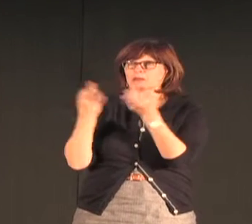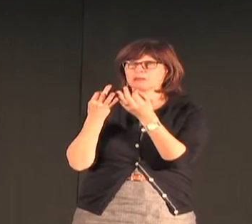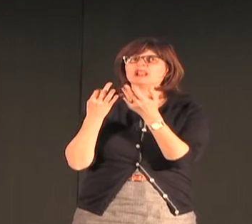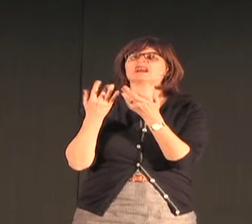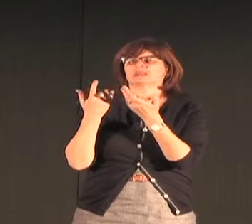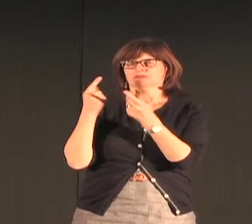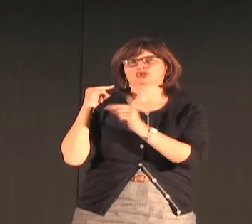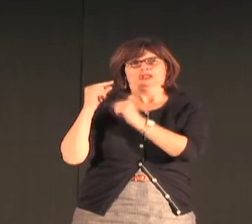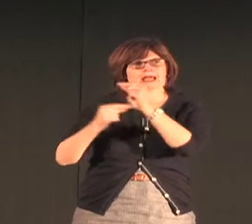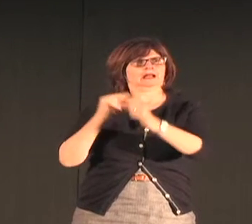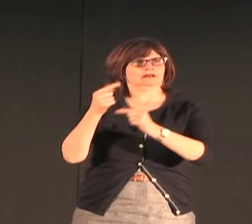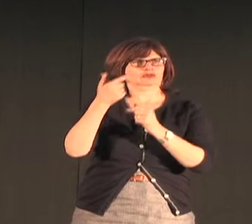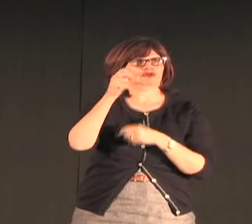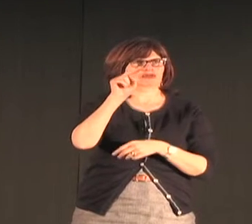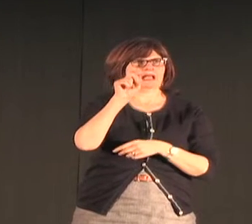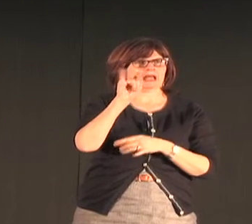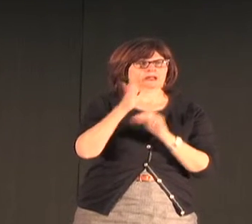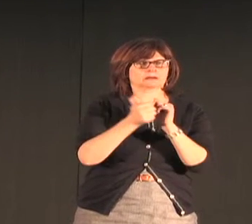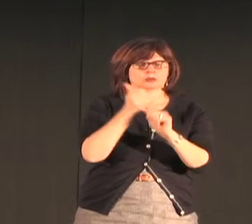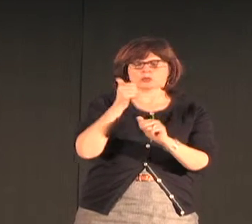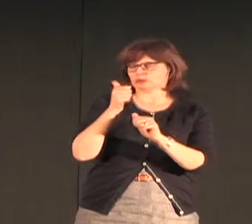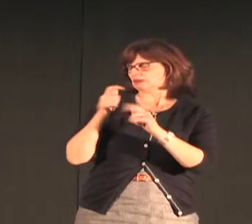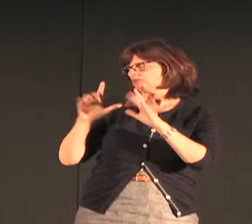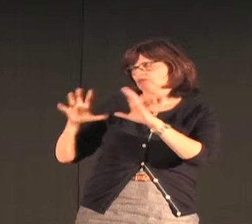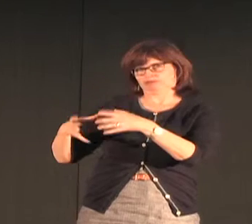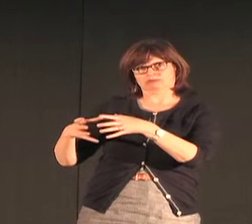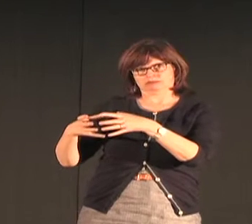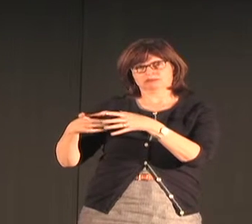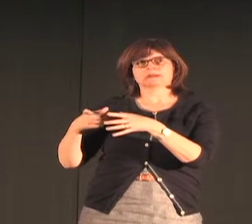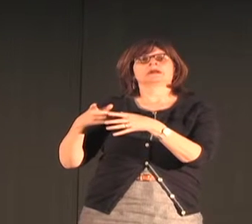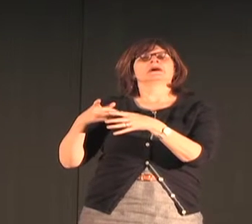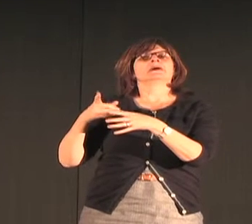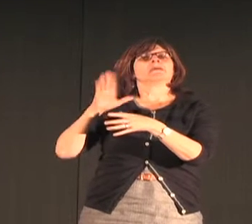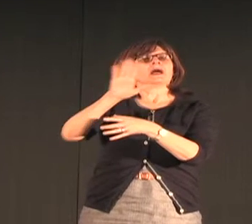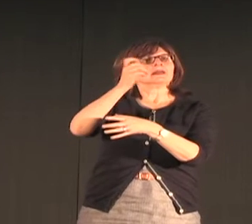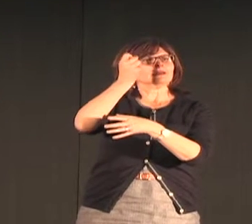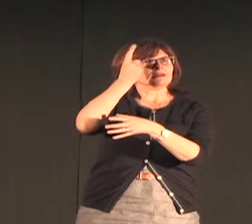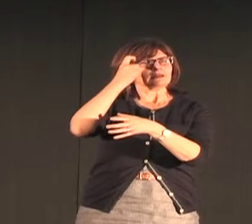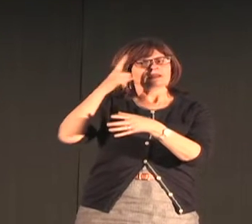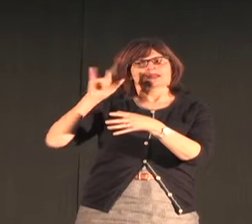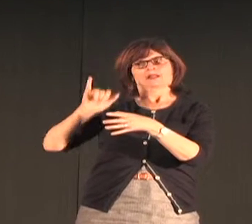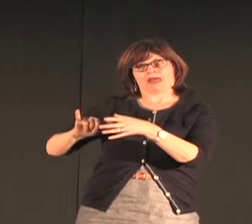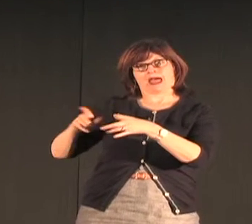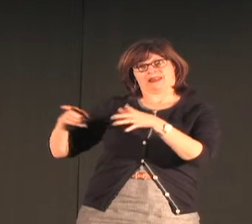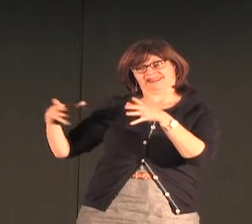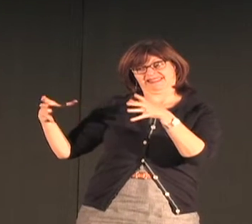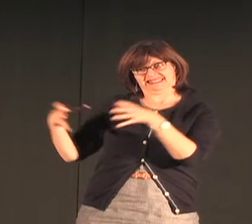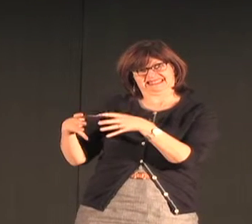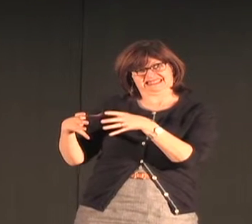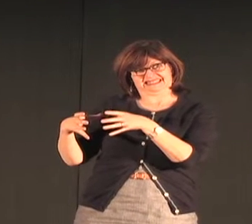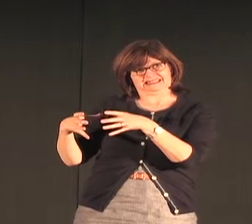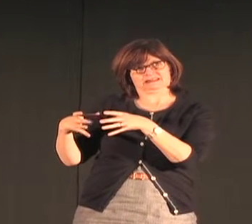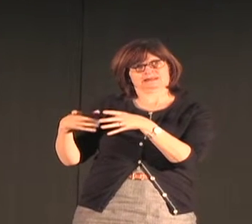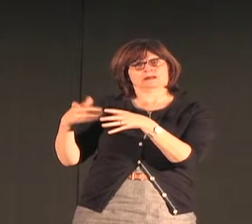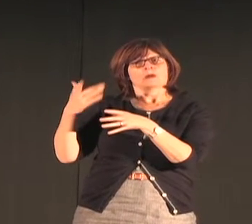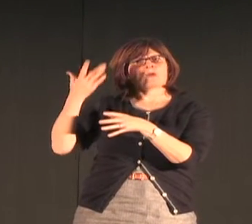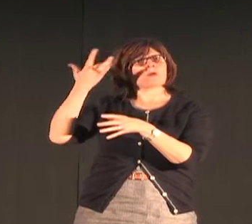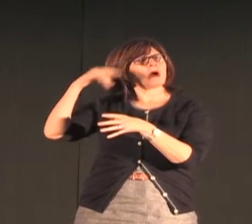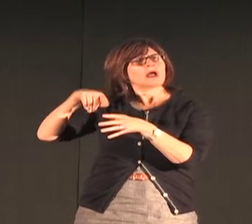These are areas where there is strong genetic deafness, where people are born in a rather closed community, where they live together closely.